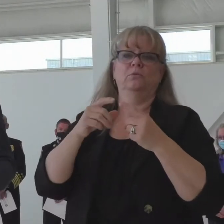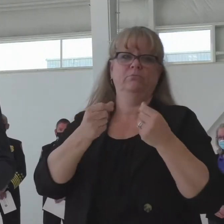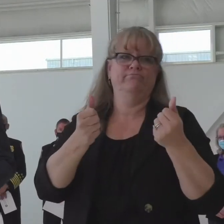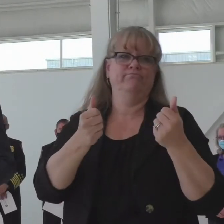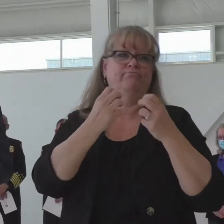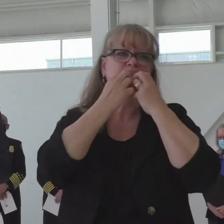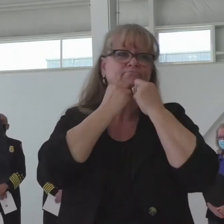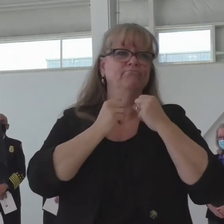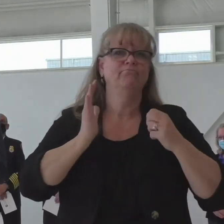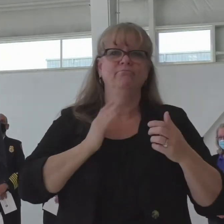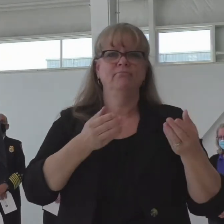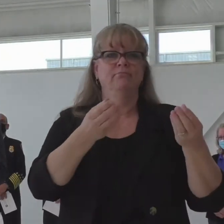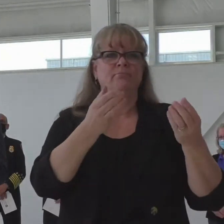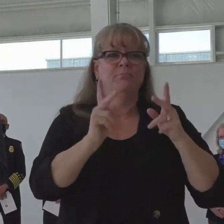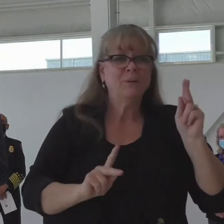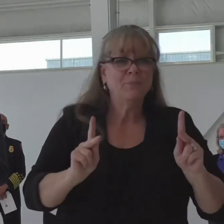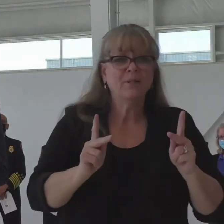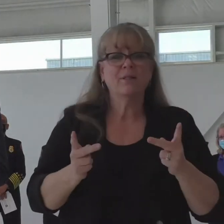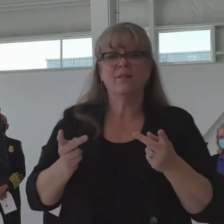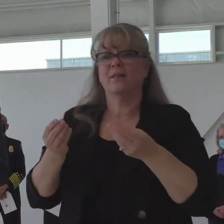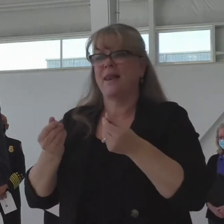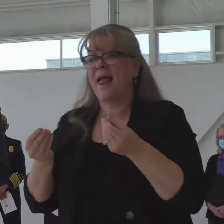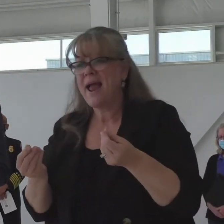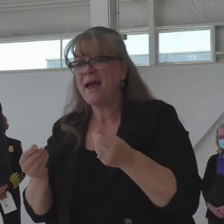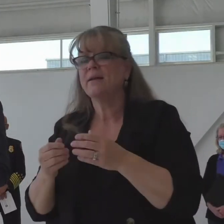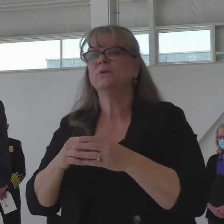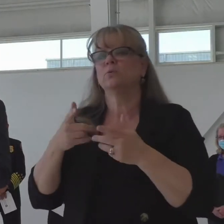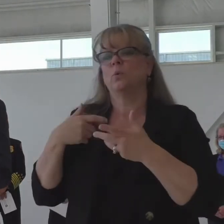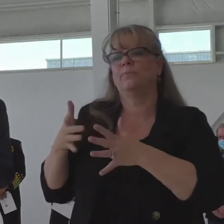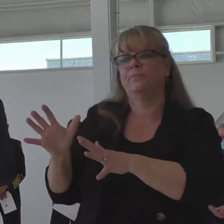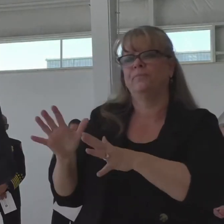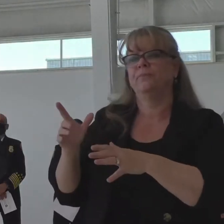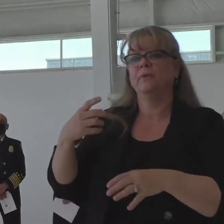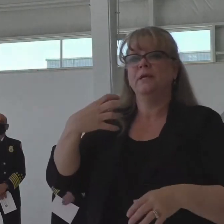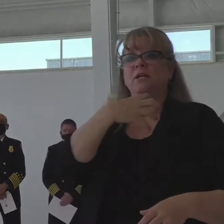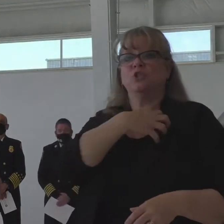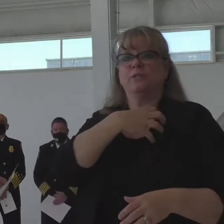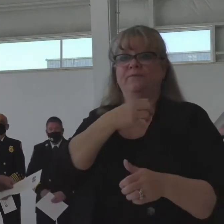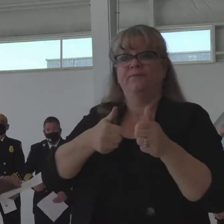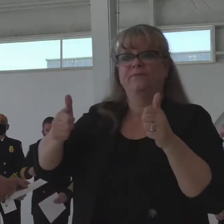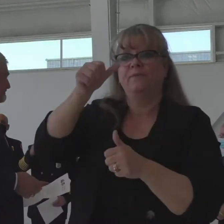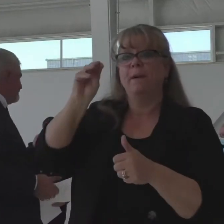now I'd like to introduce to you Chief Mike Morgan from the Division of Fire Prevention and Control. Thank you.